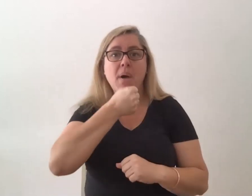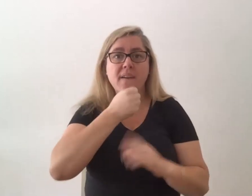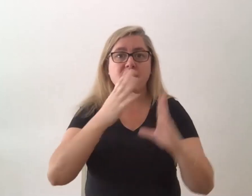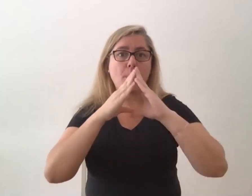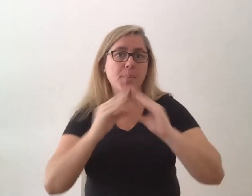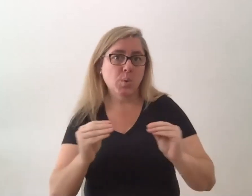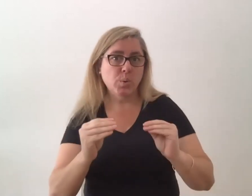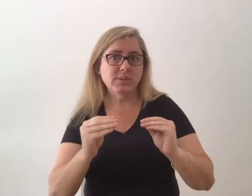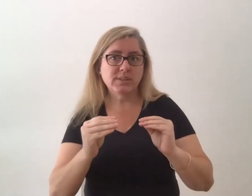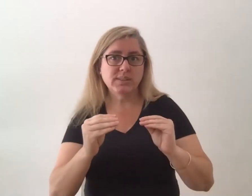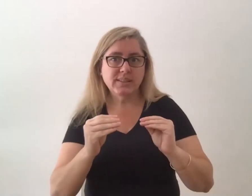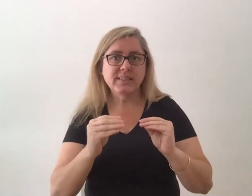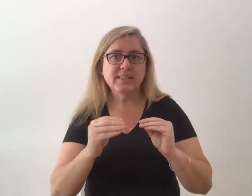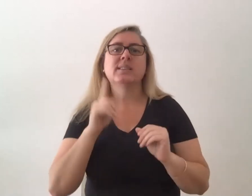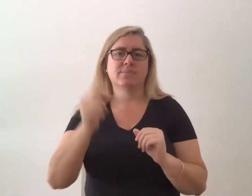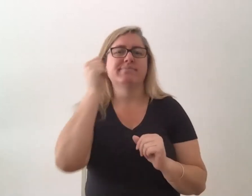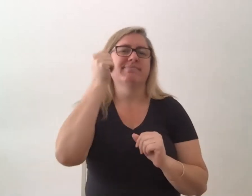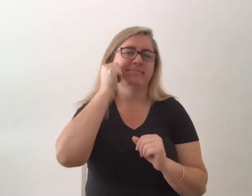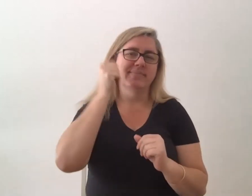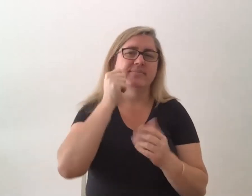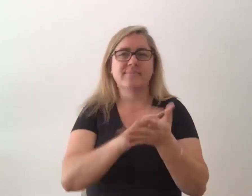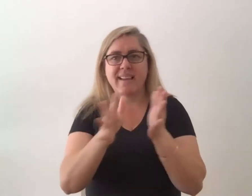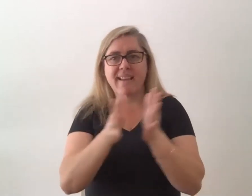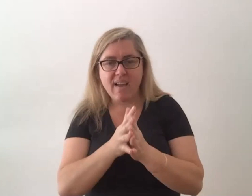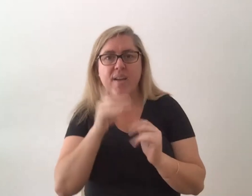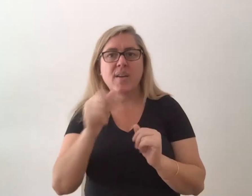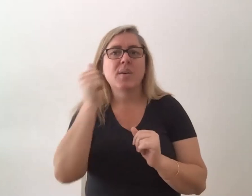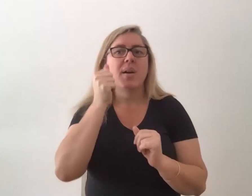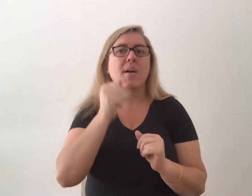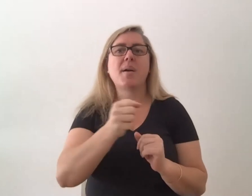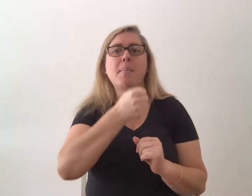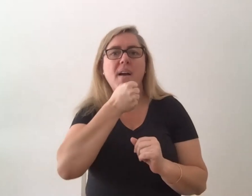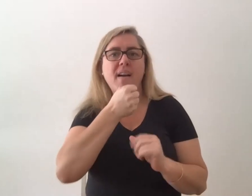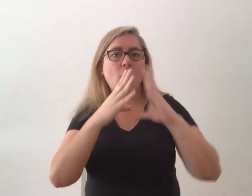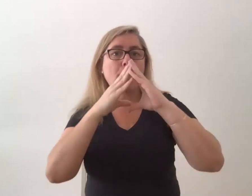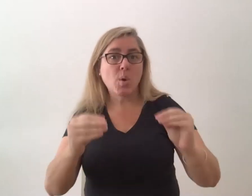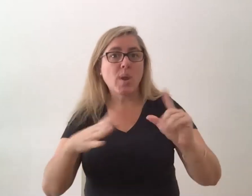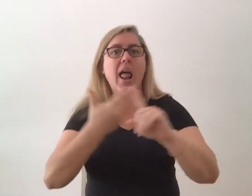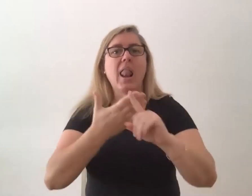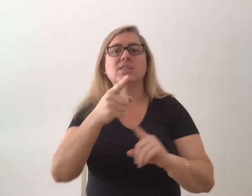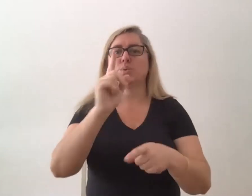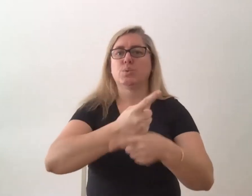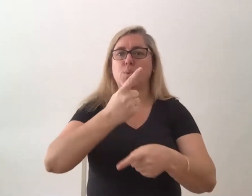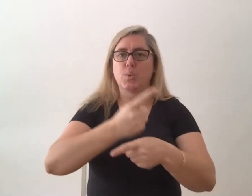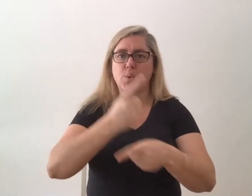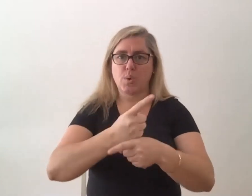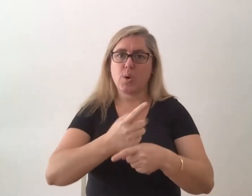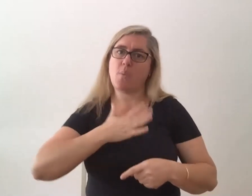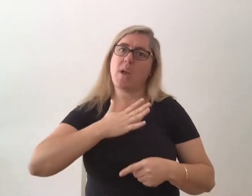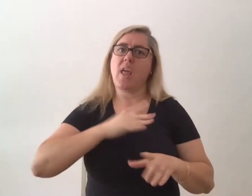I think we're getting into this rhythm can't we keep your microphones muted unless you're speaking and we'd love you to introduce yourself in